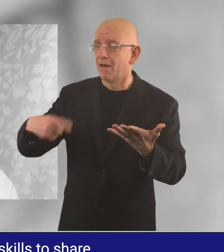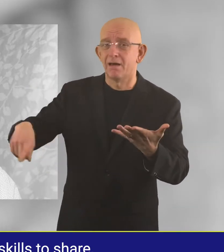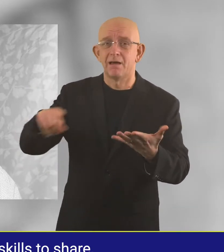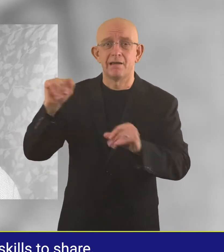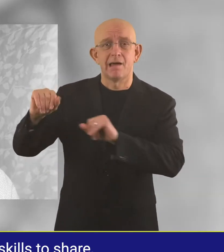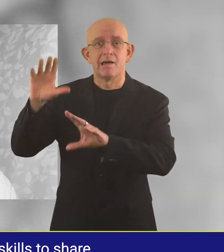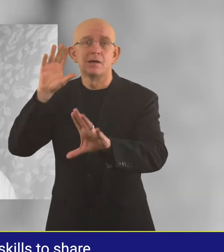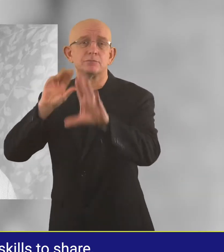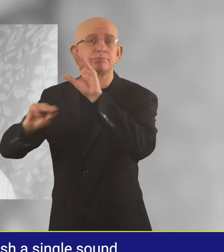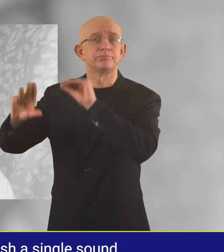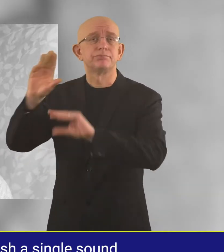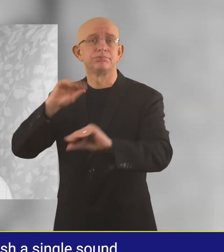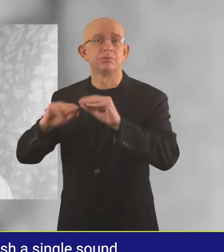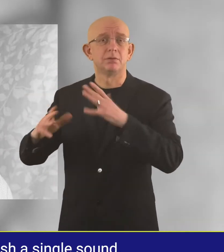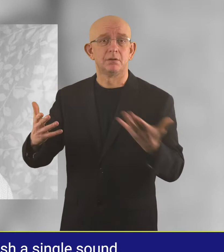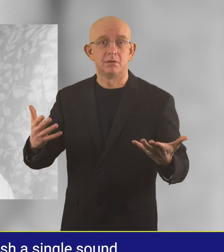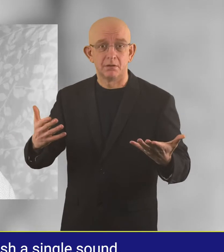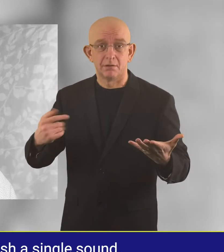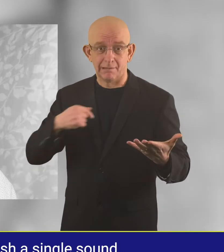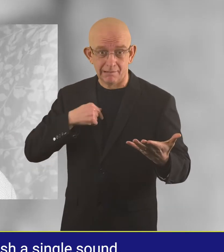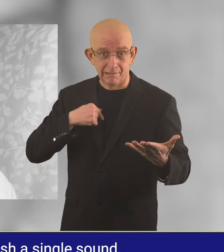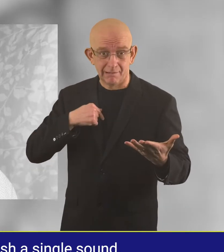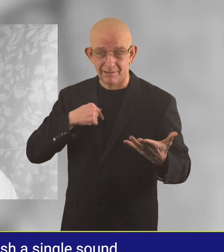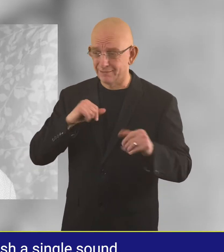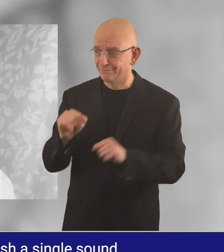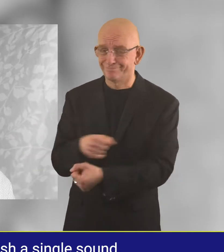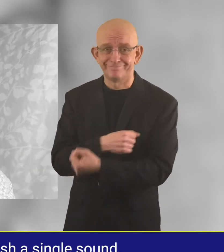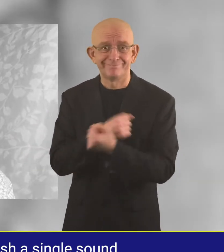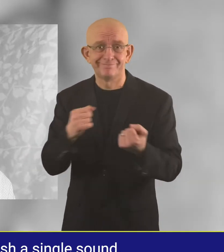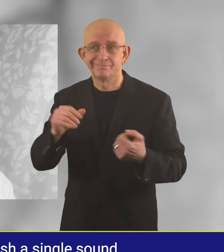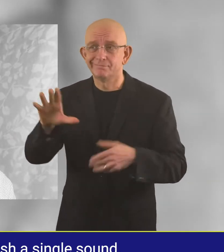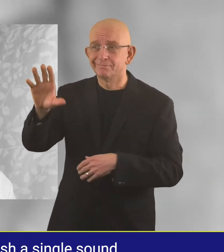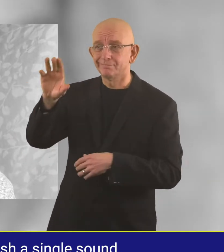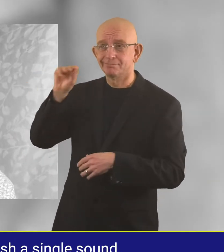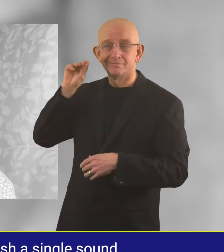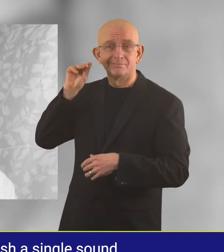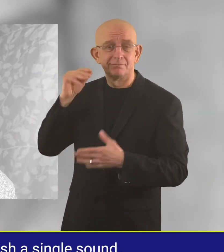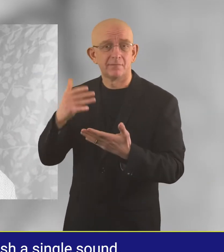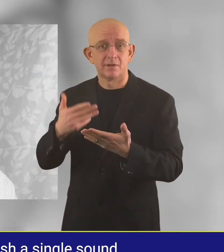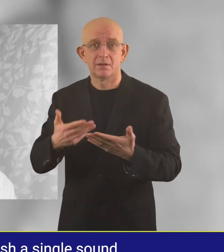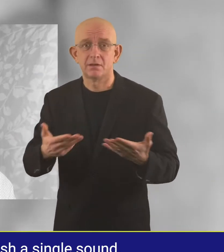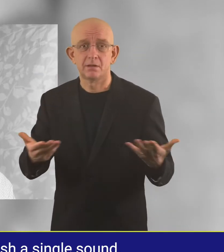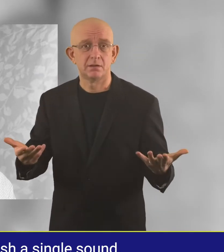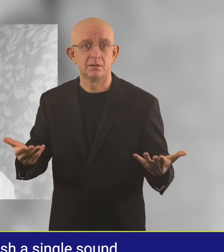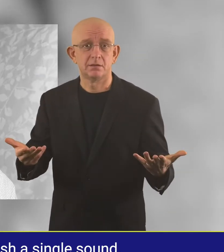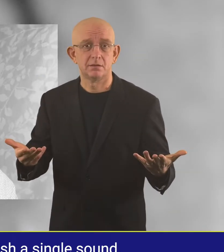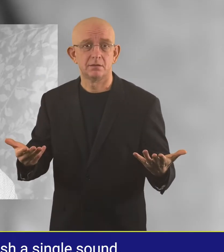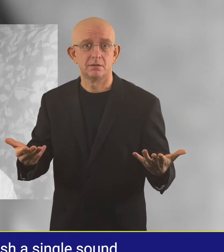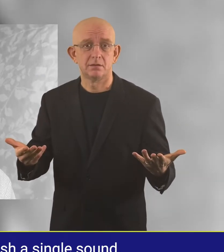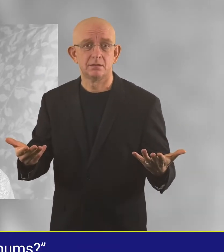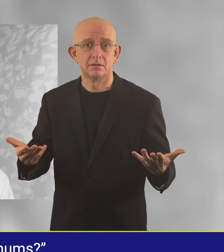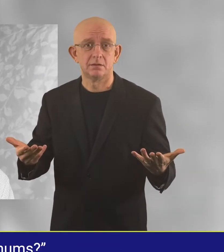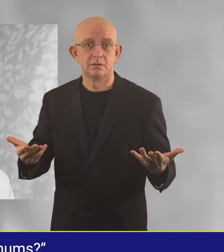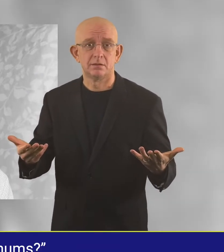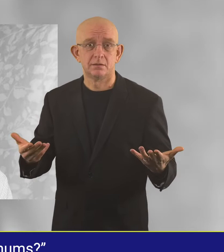distant voices to be heard. Yet, I am not able to distinguish a single sound.